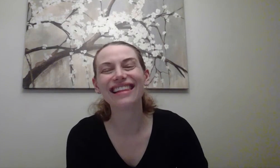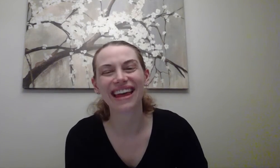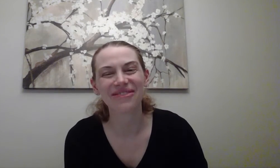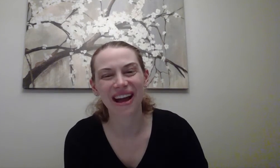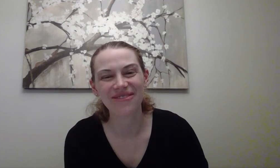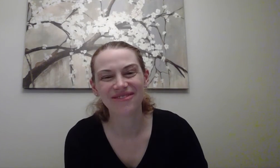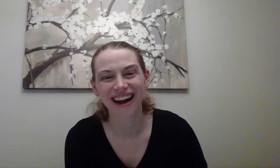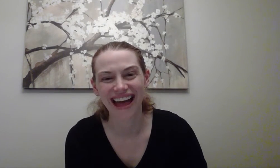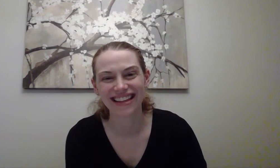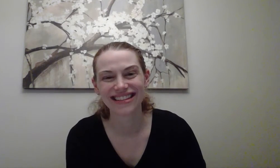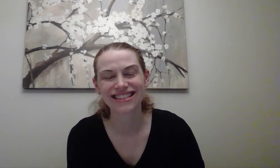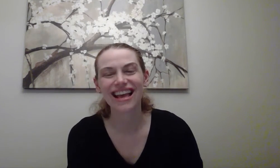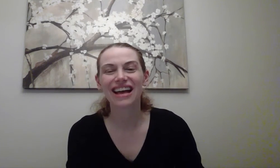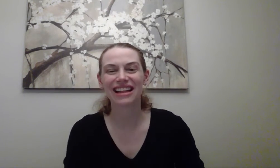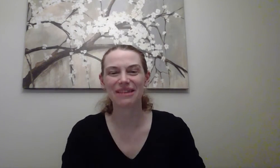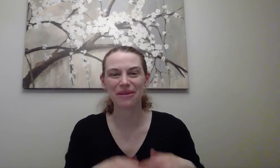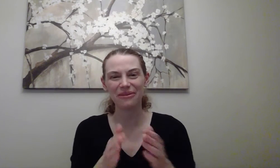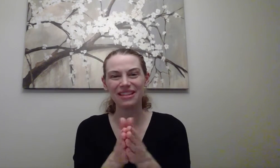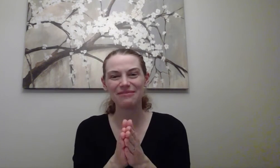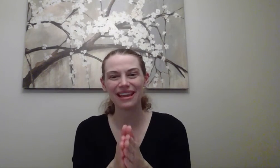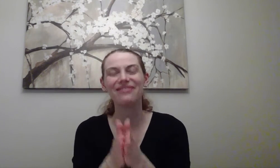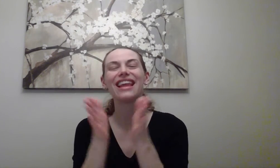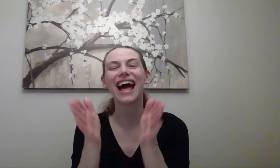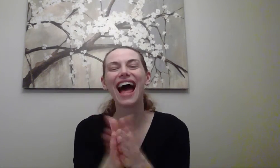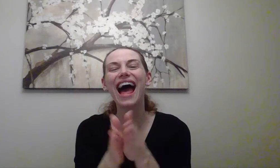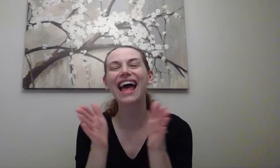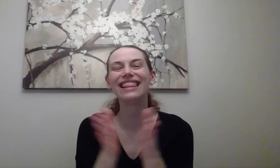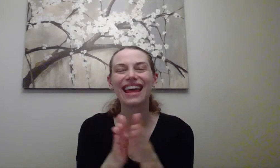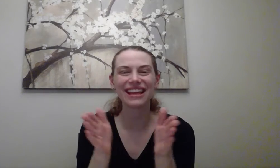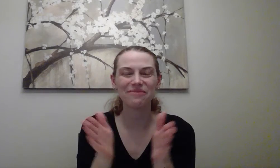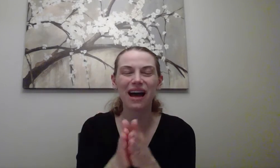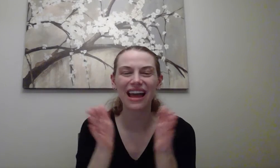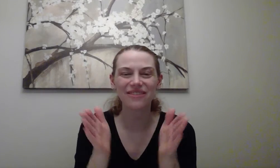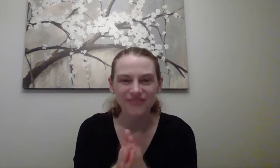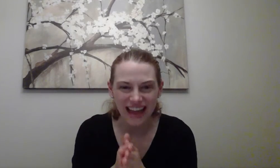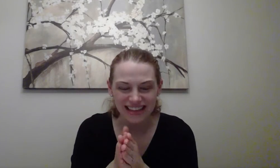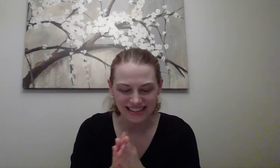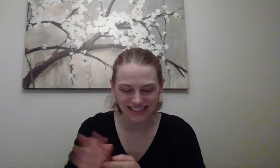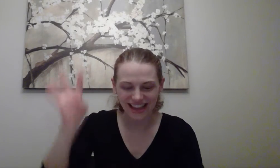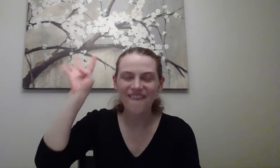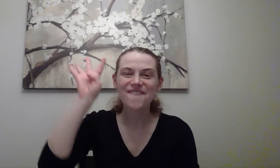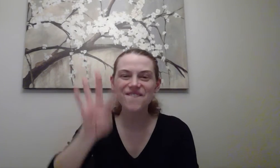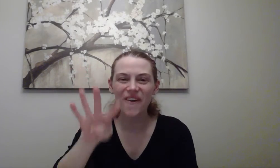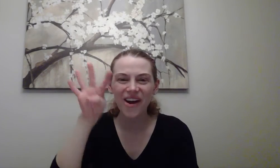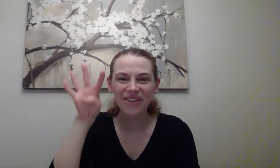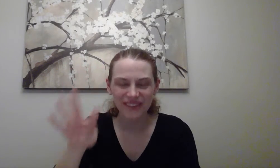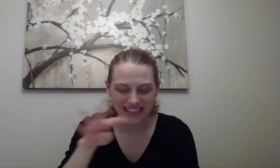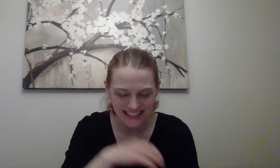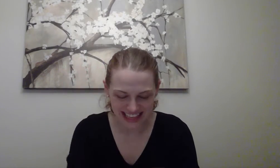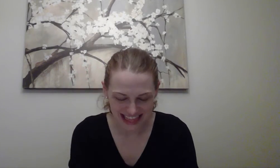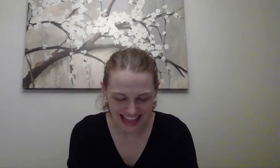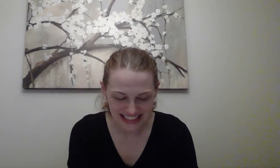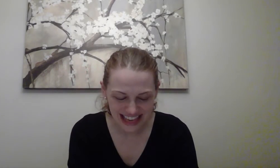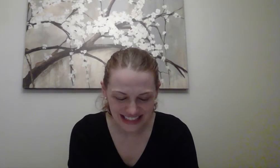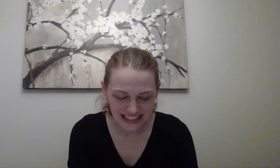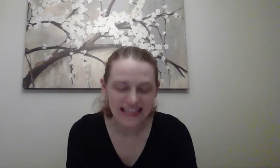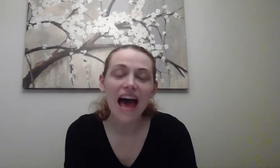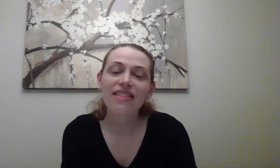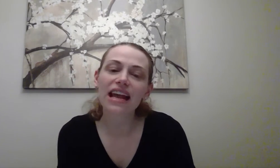like my friends. Clap it with me. I like my friends. Four words in that sentence. The